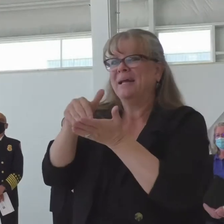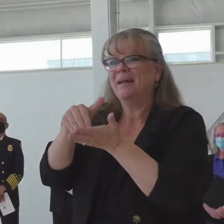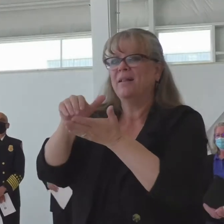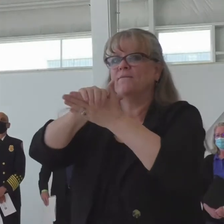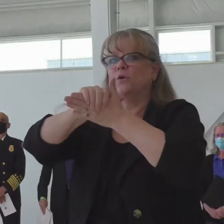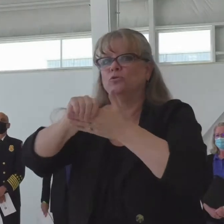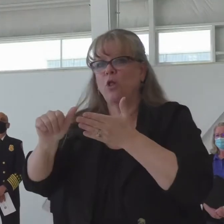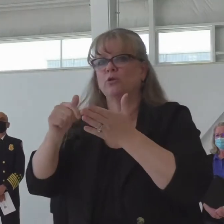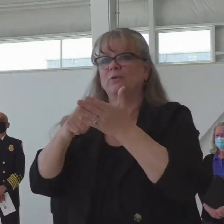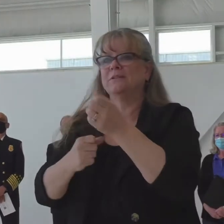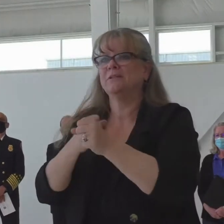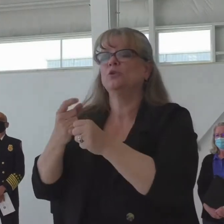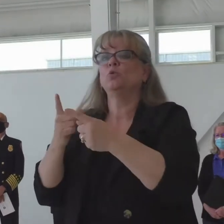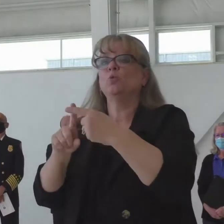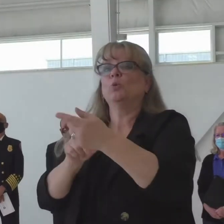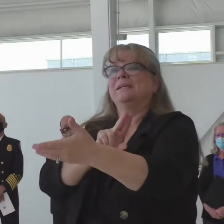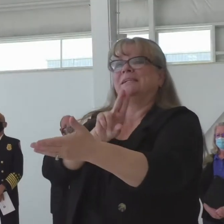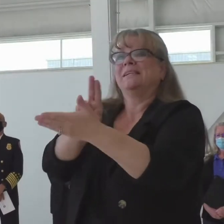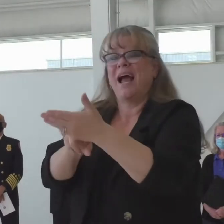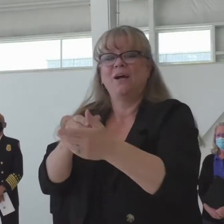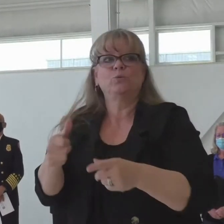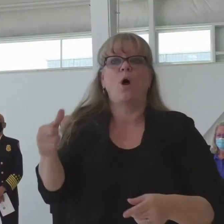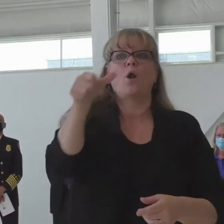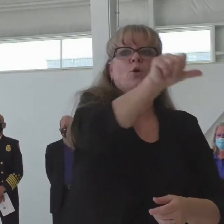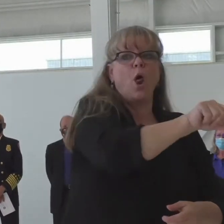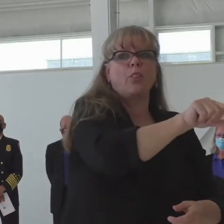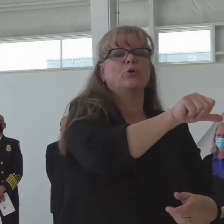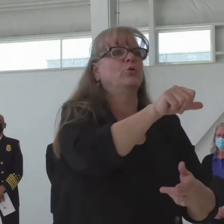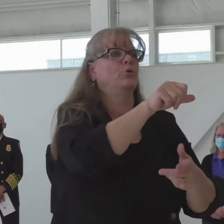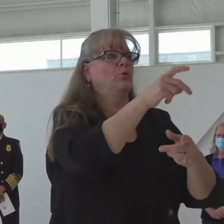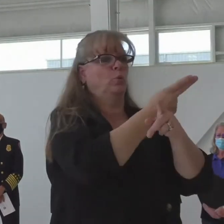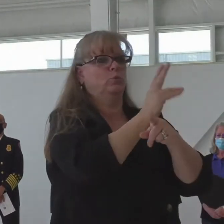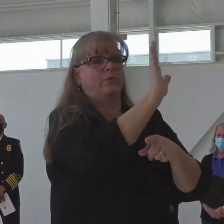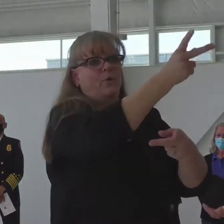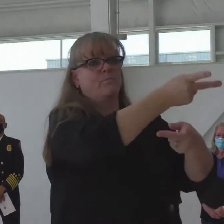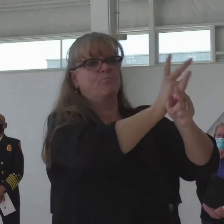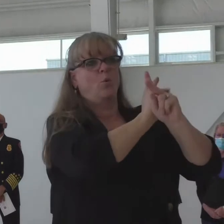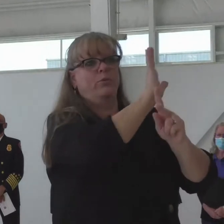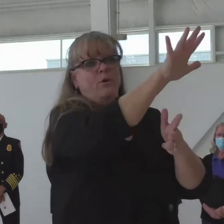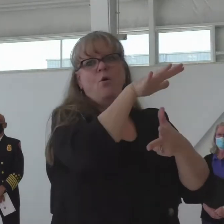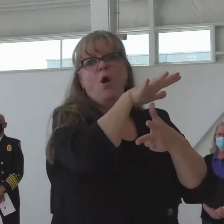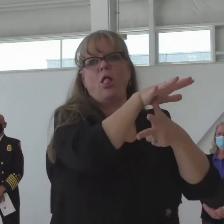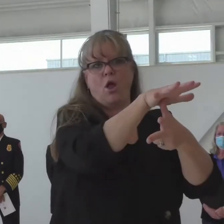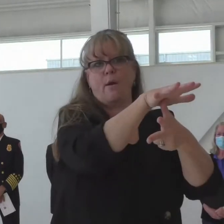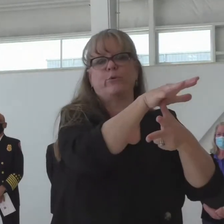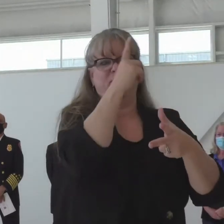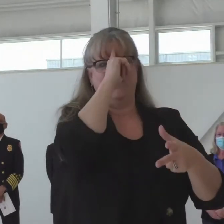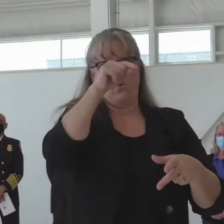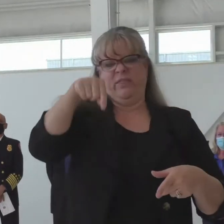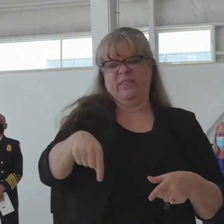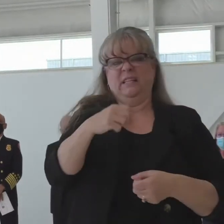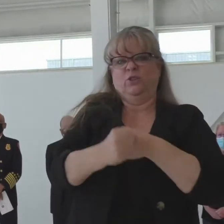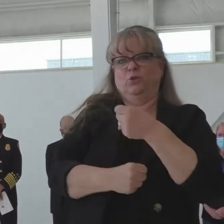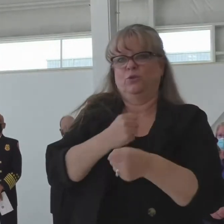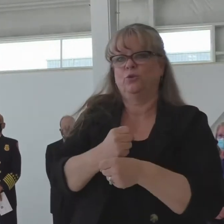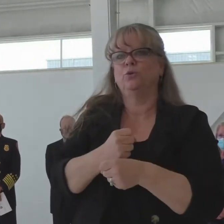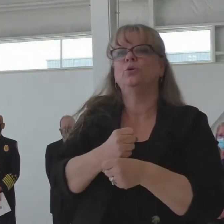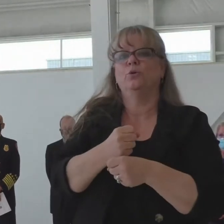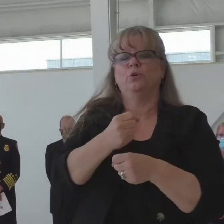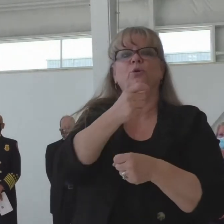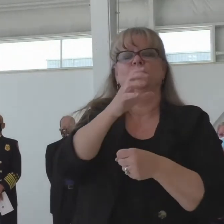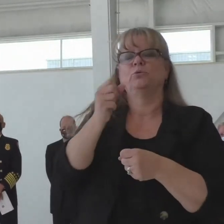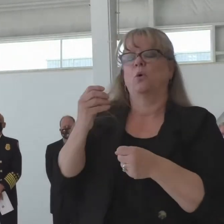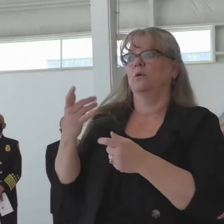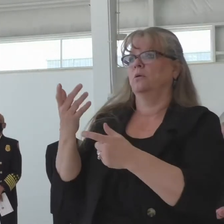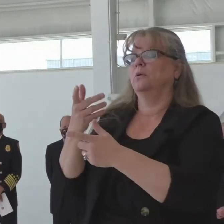helicopter. So we will have a Type I helicopter in our fleet this year. That is going through procurement right now. I just spoke with Vince